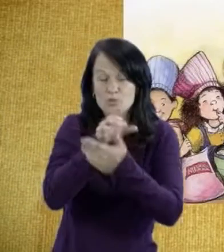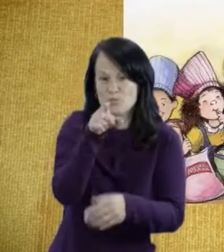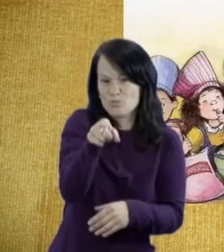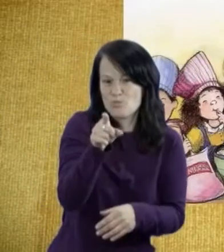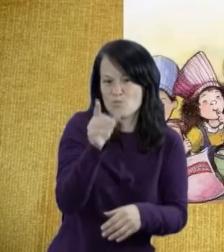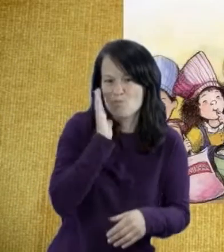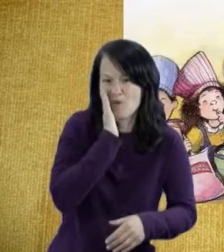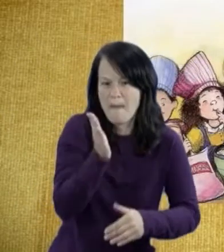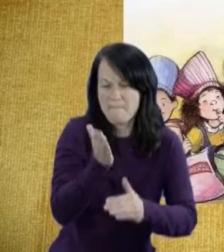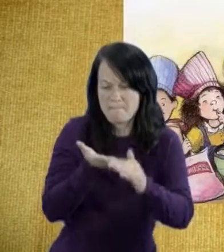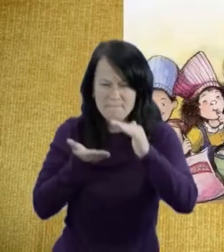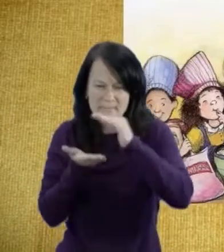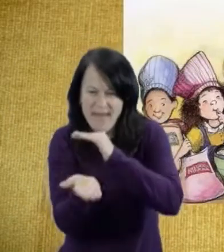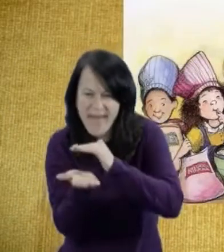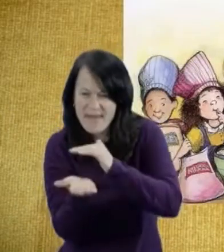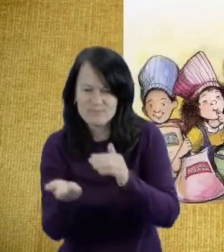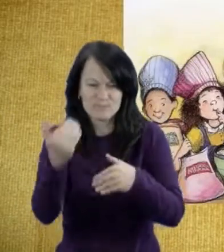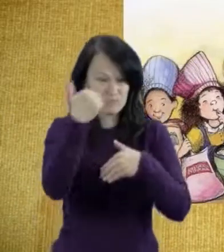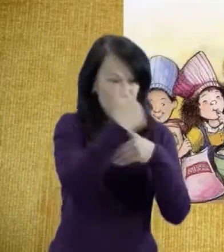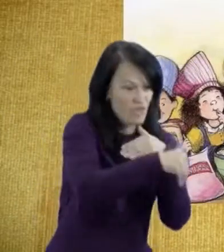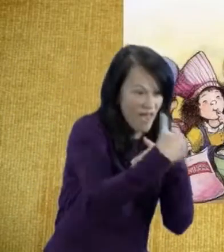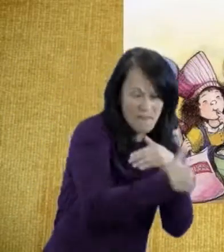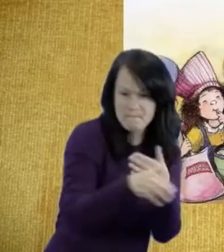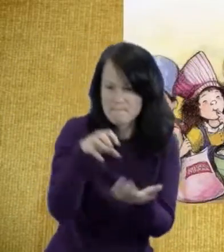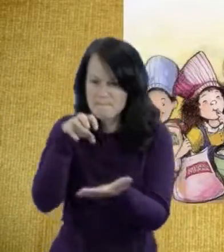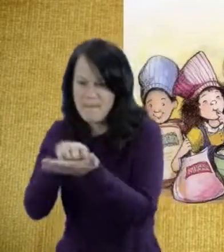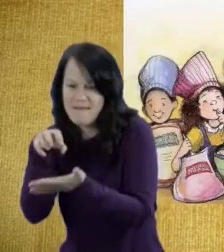You bake bread at school And sweet muffins, too